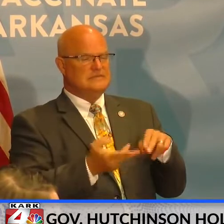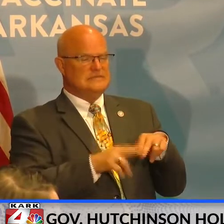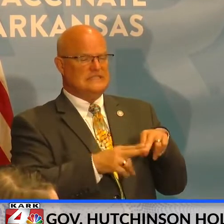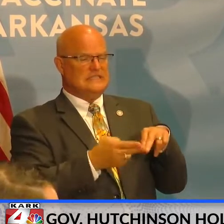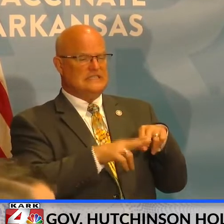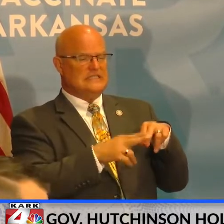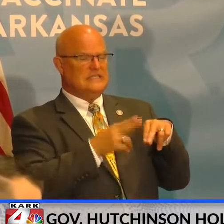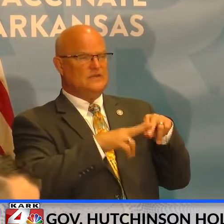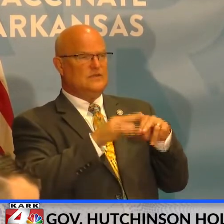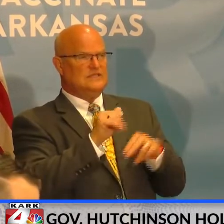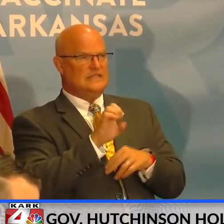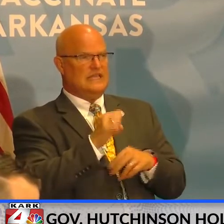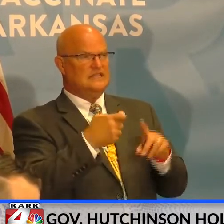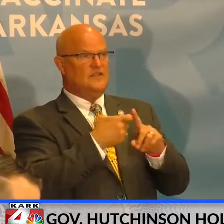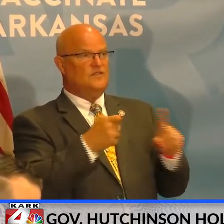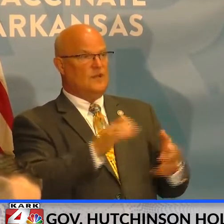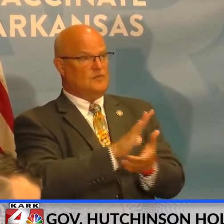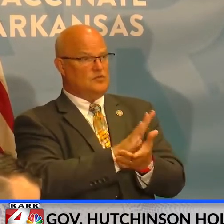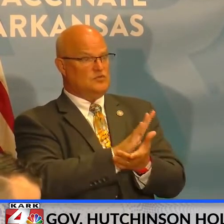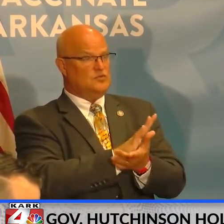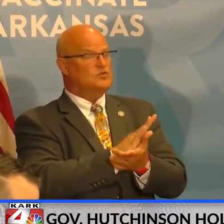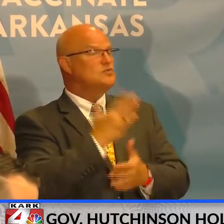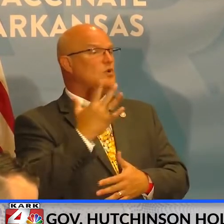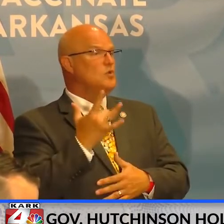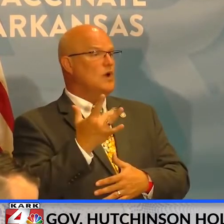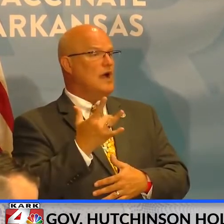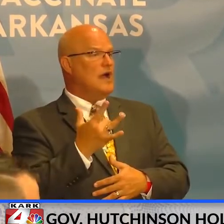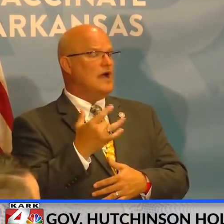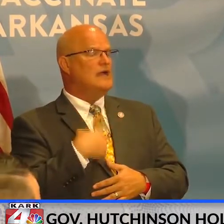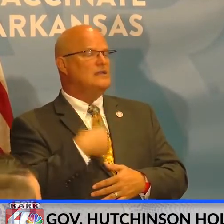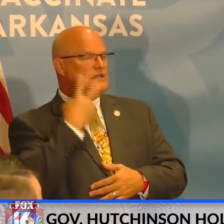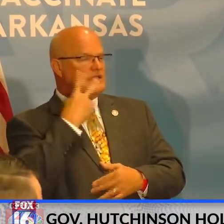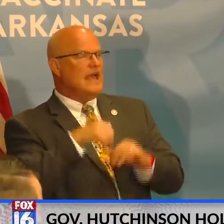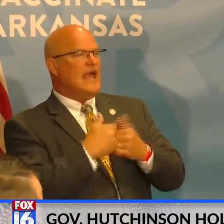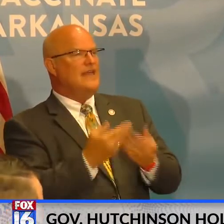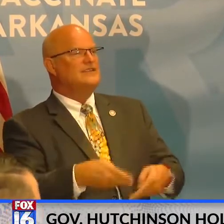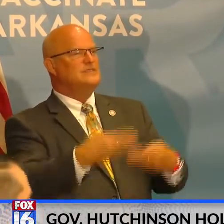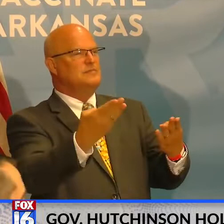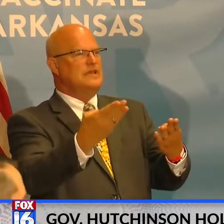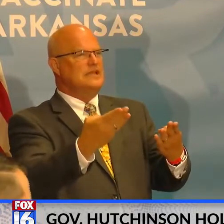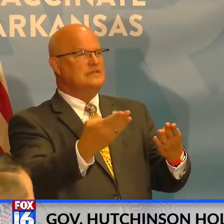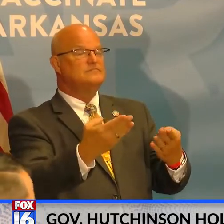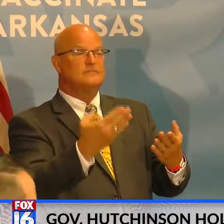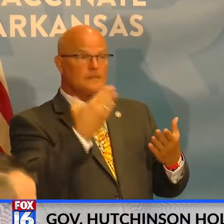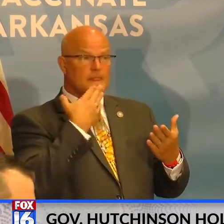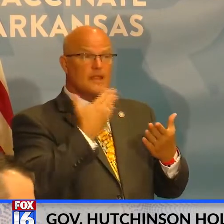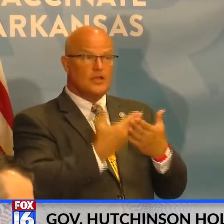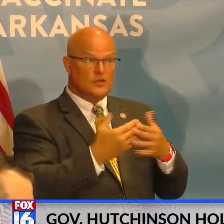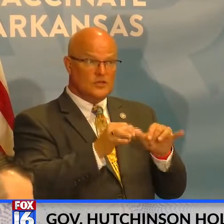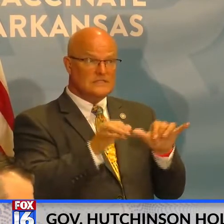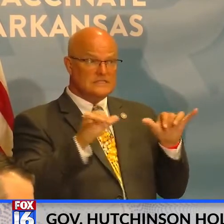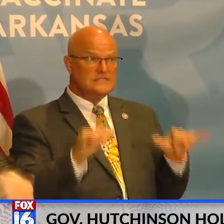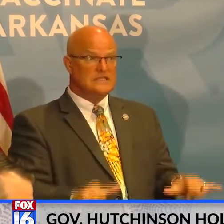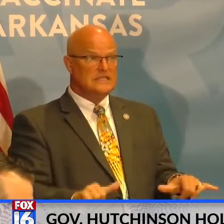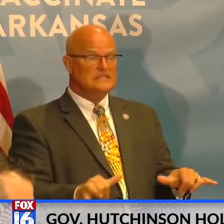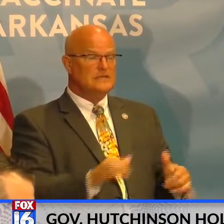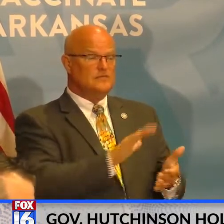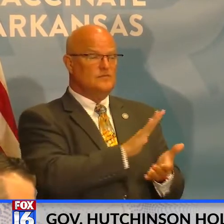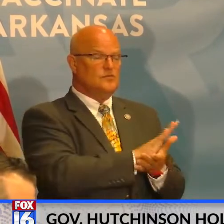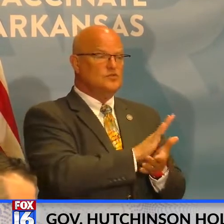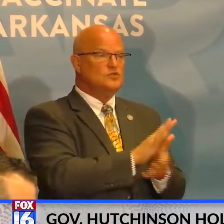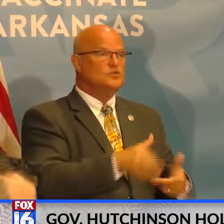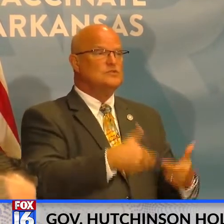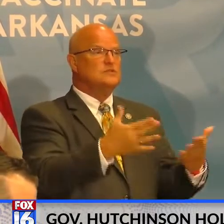in cases were coming from the schools is because you can tell how they're submitted. We have a very good system as to the schools